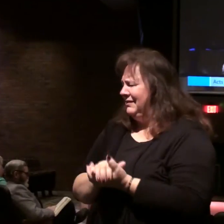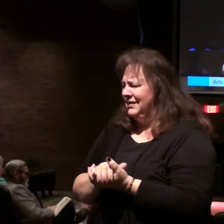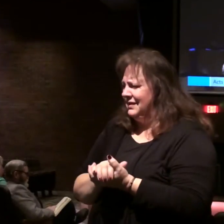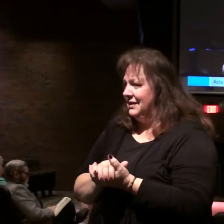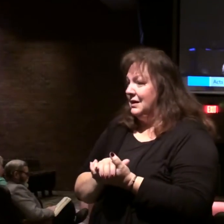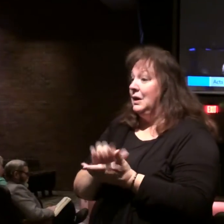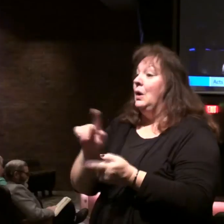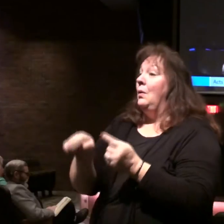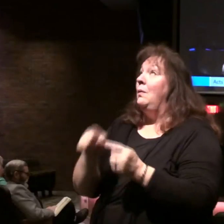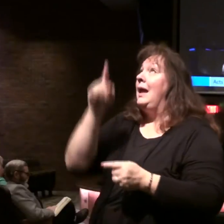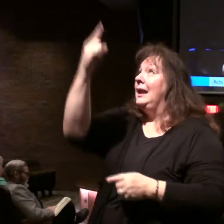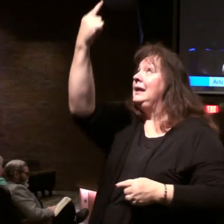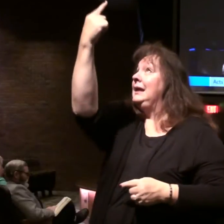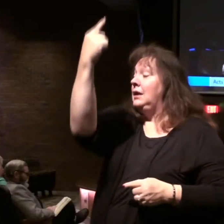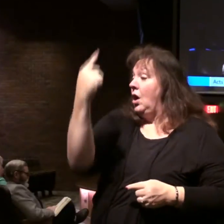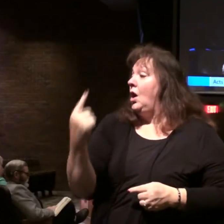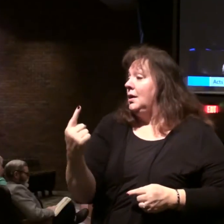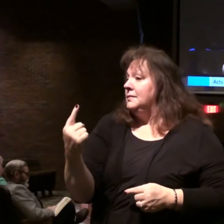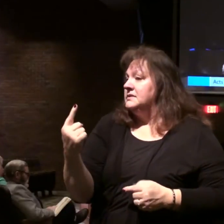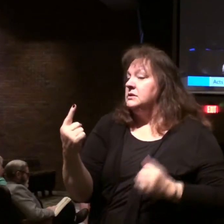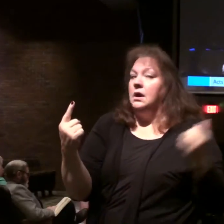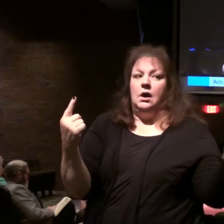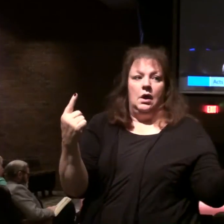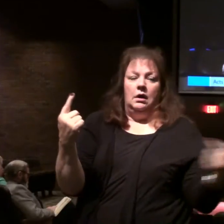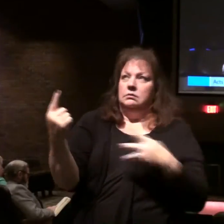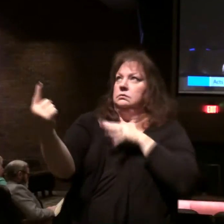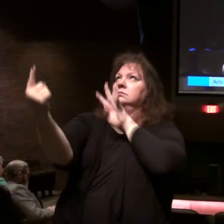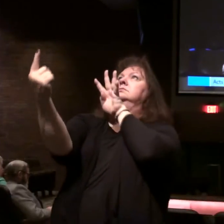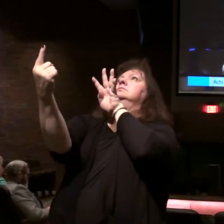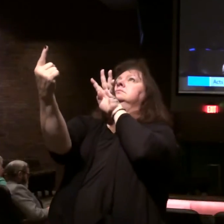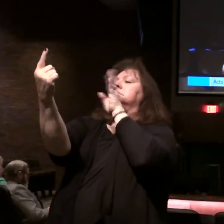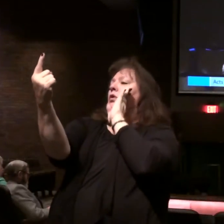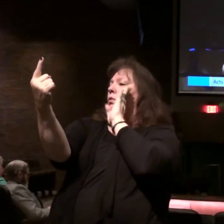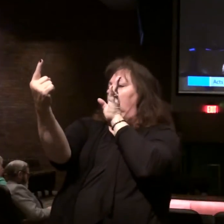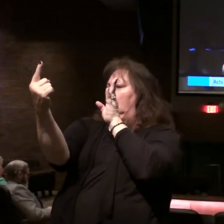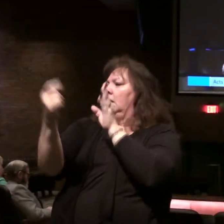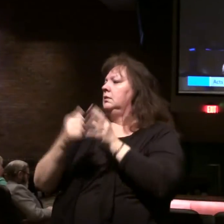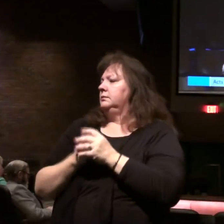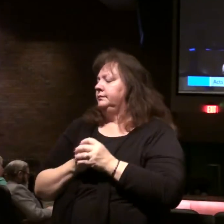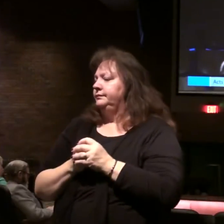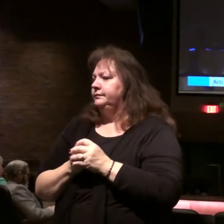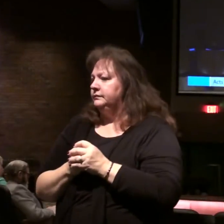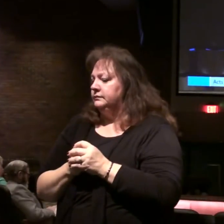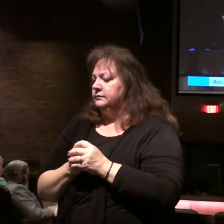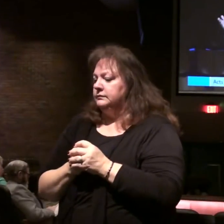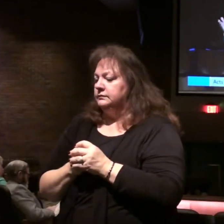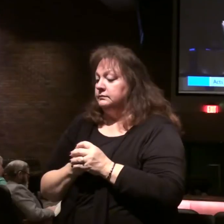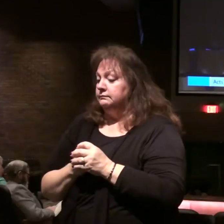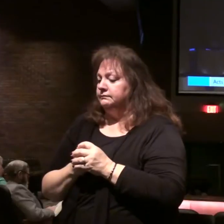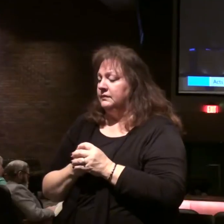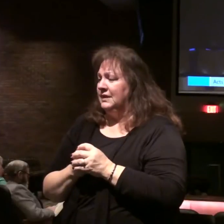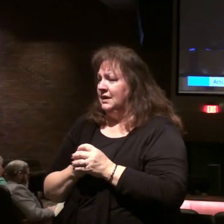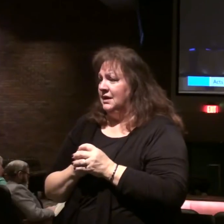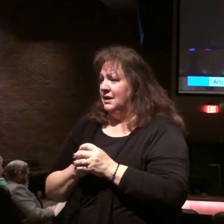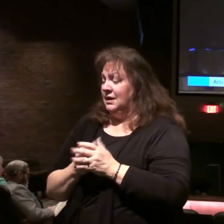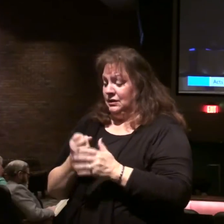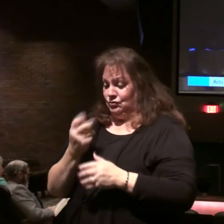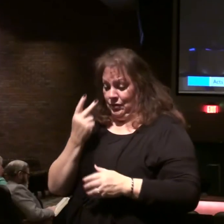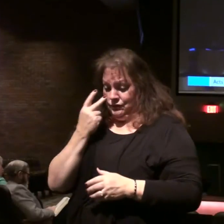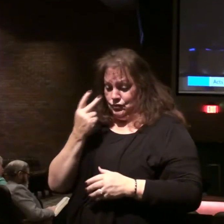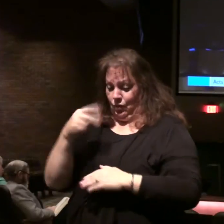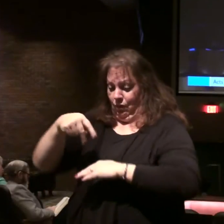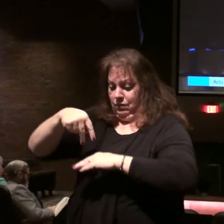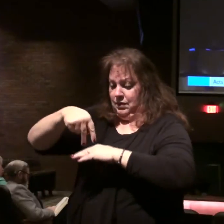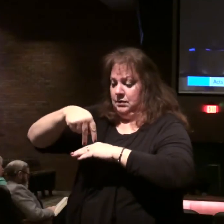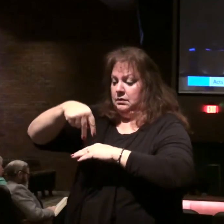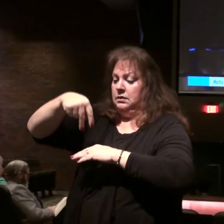When he comes, everybody on earth will know. Just as the disciples could behold as he